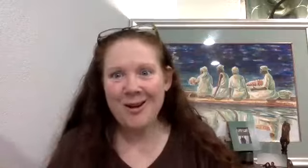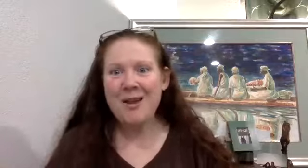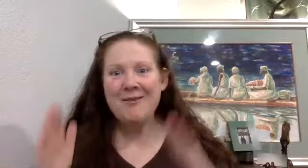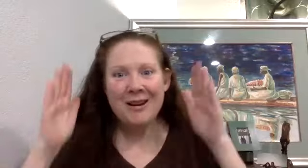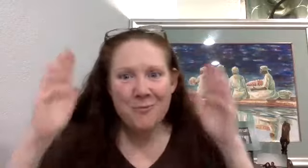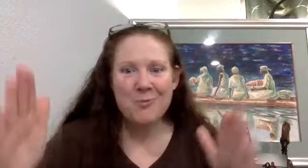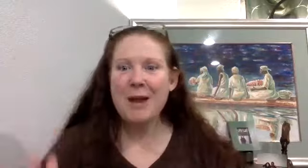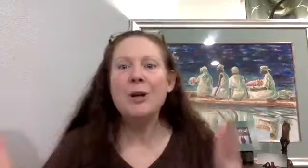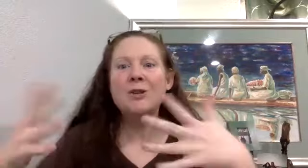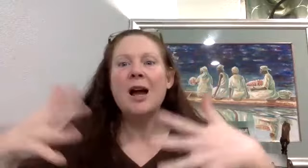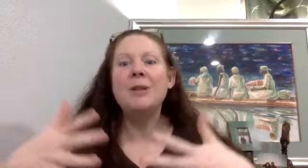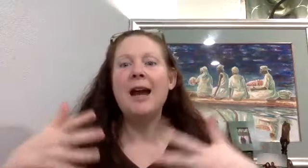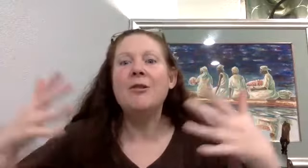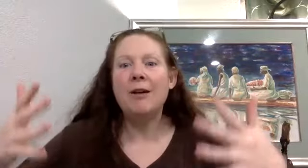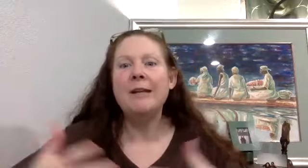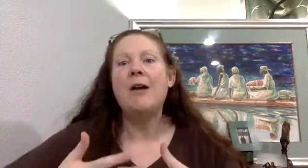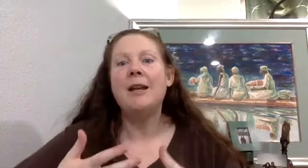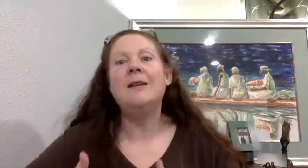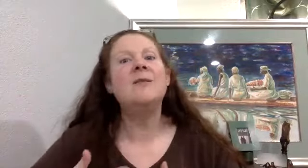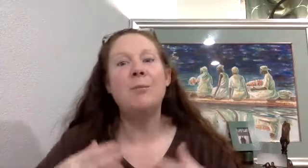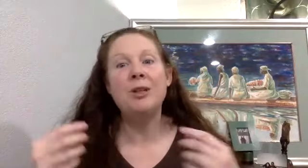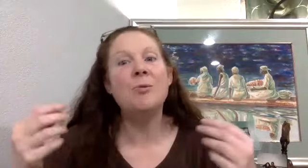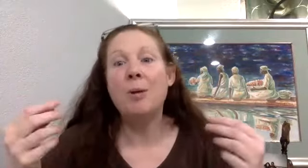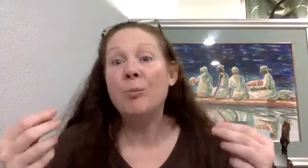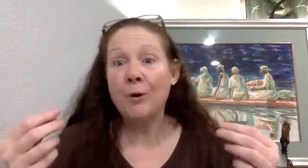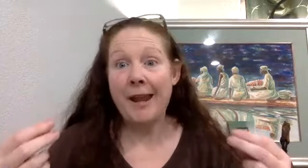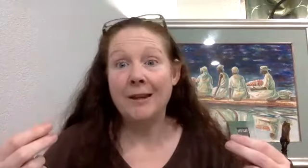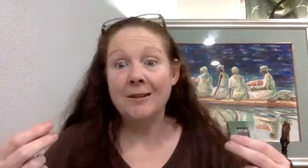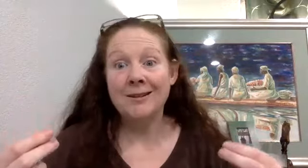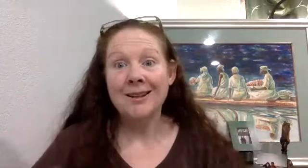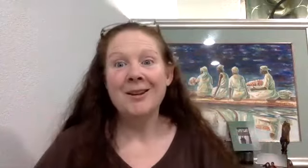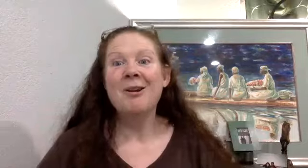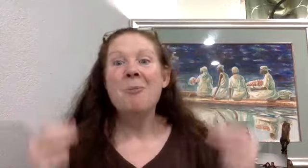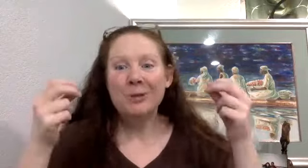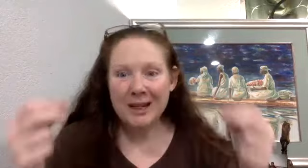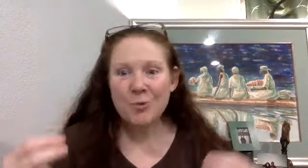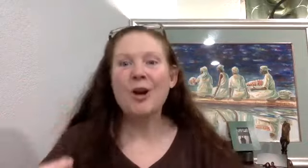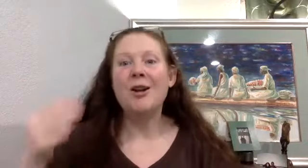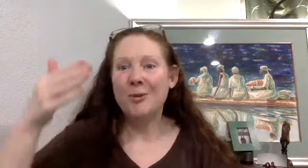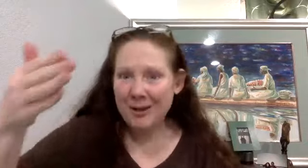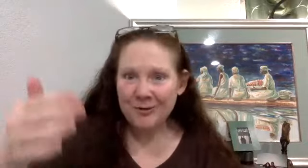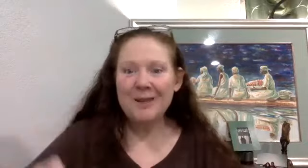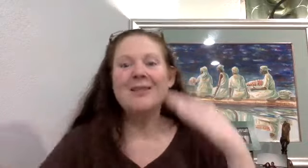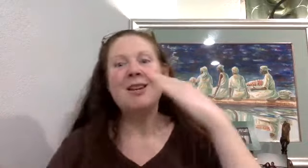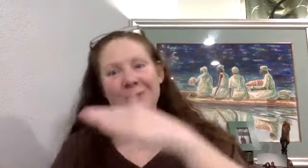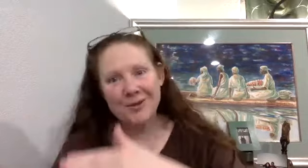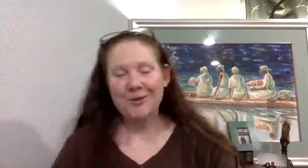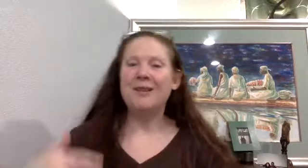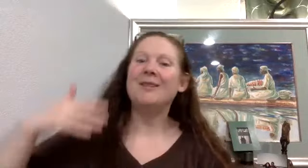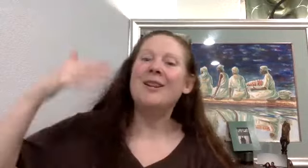on it. Then we just come together every now and again and say, please remember both. And please work on your mental fitness, then your physical fitness and